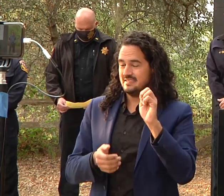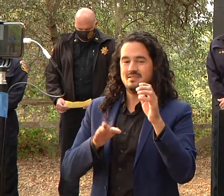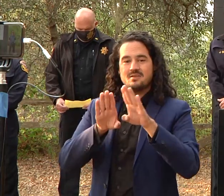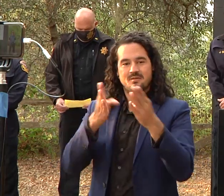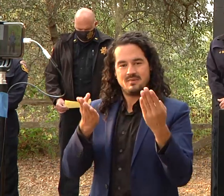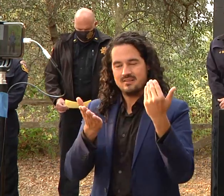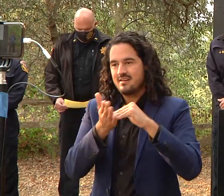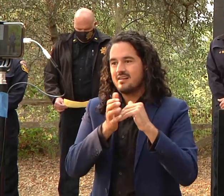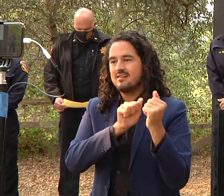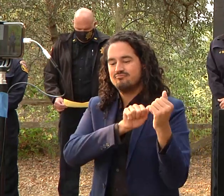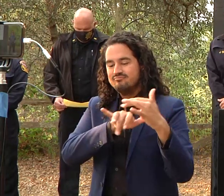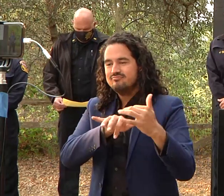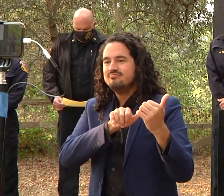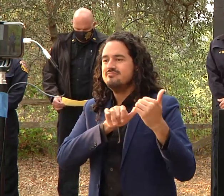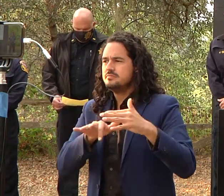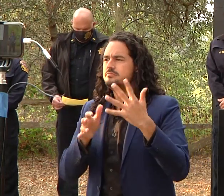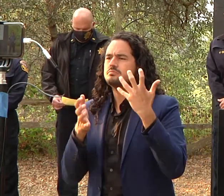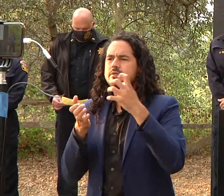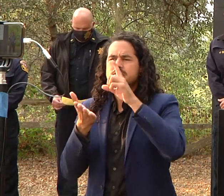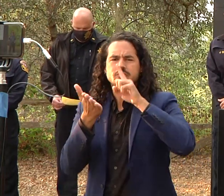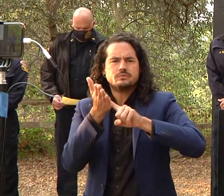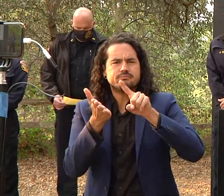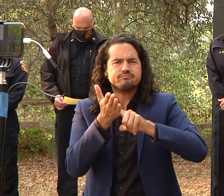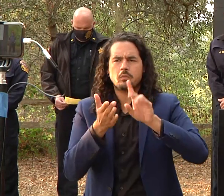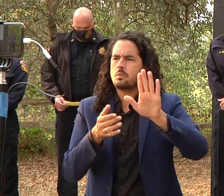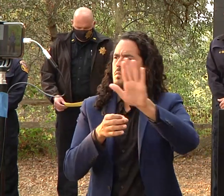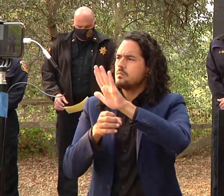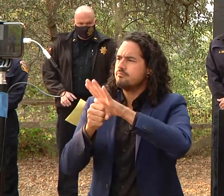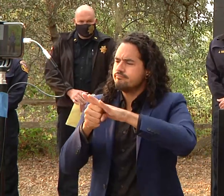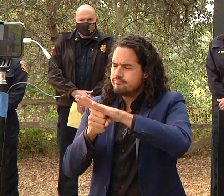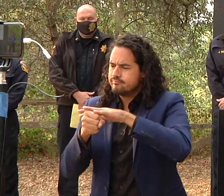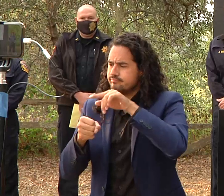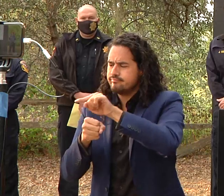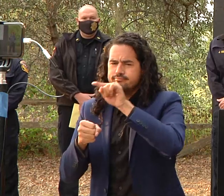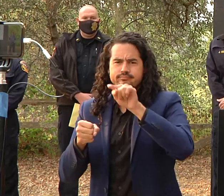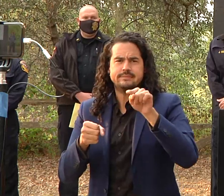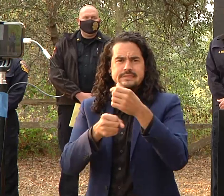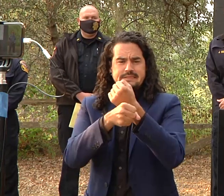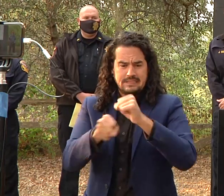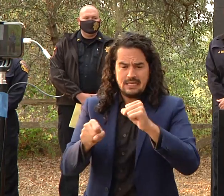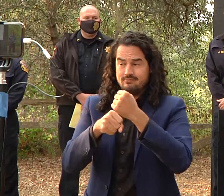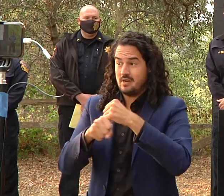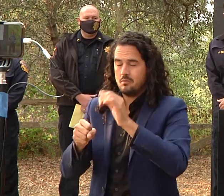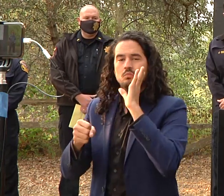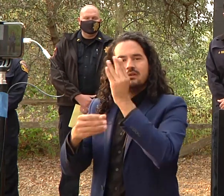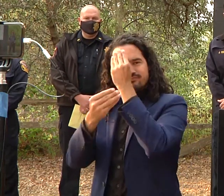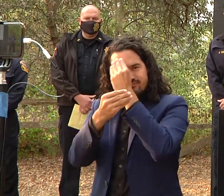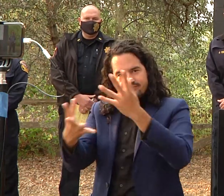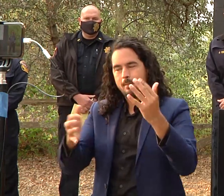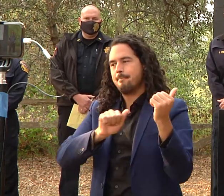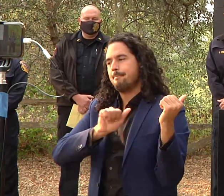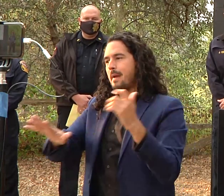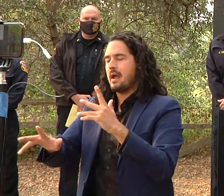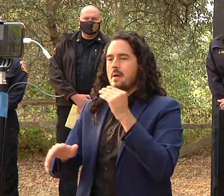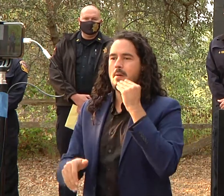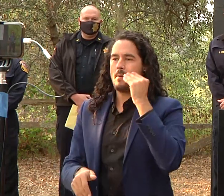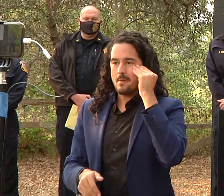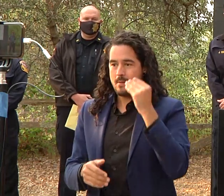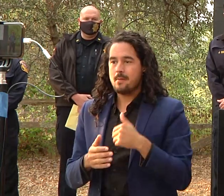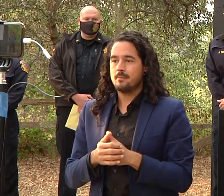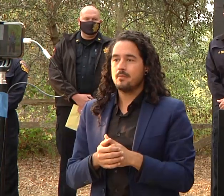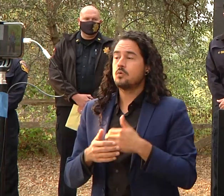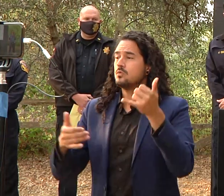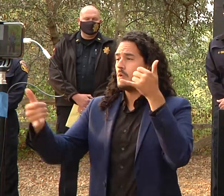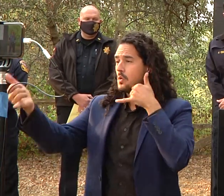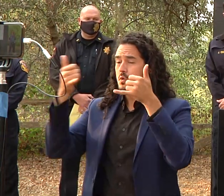safe before we bring people back in there as far as calls go we received five suspicious circumstances